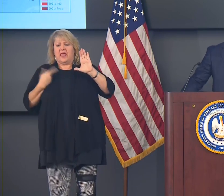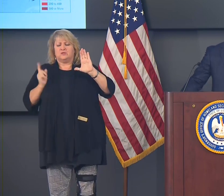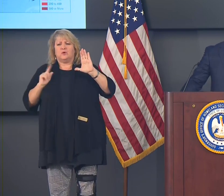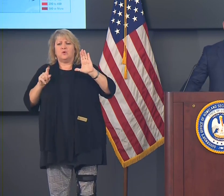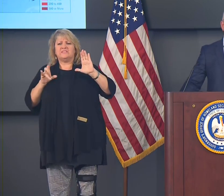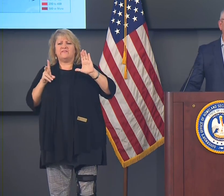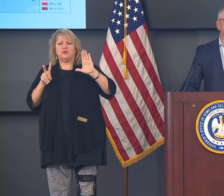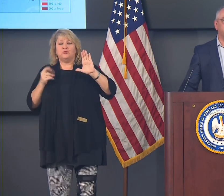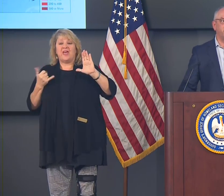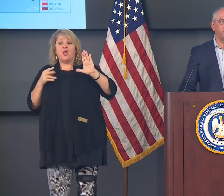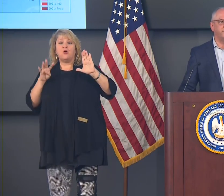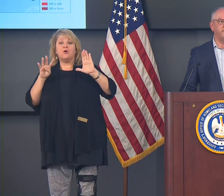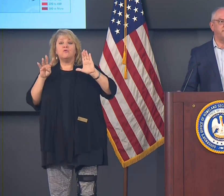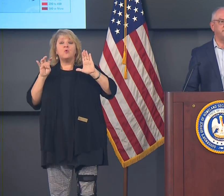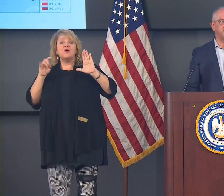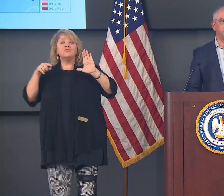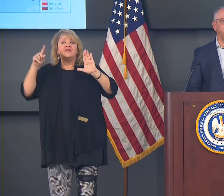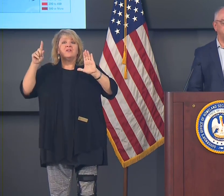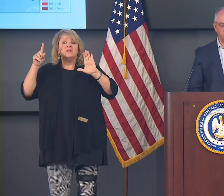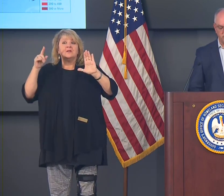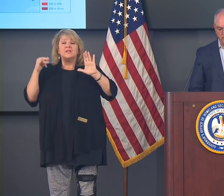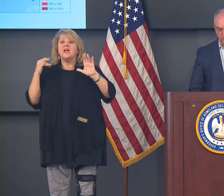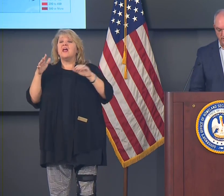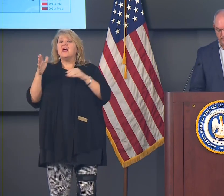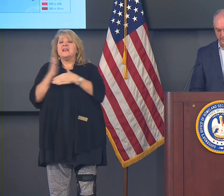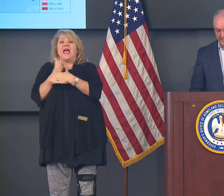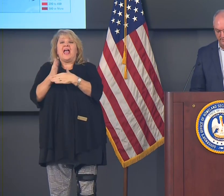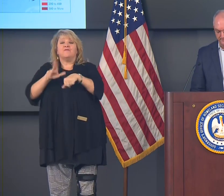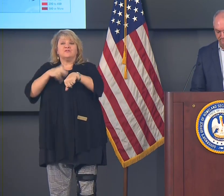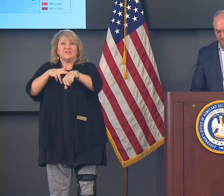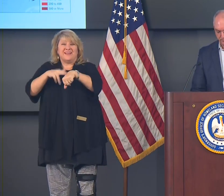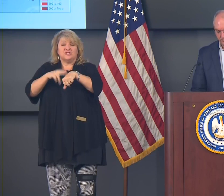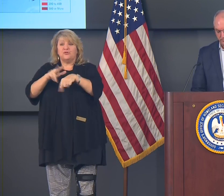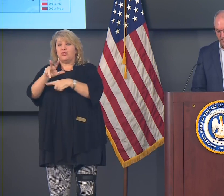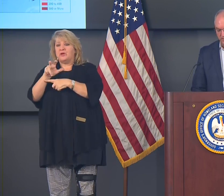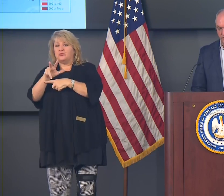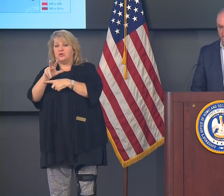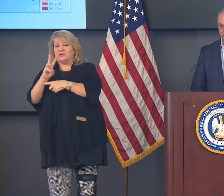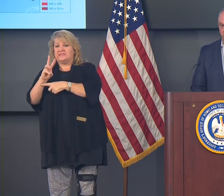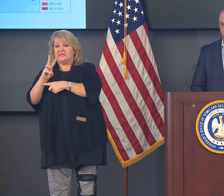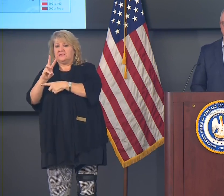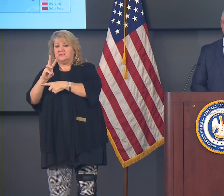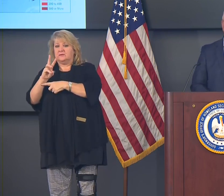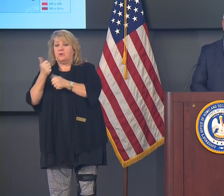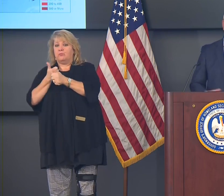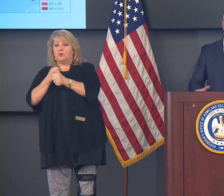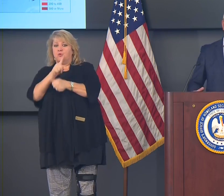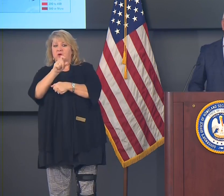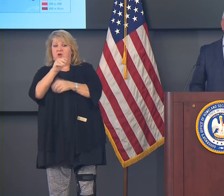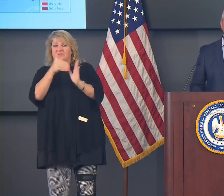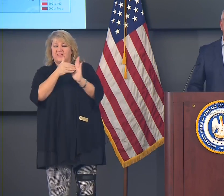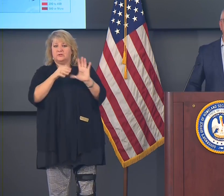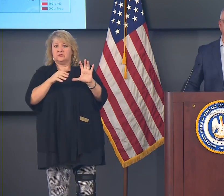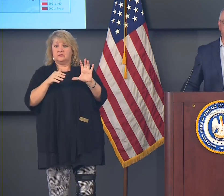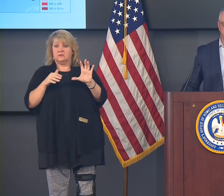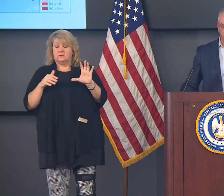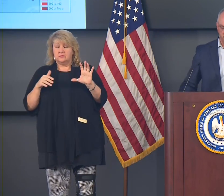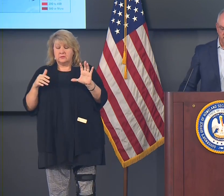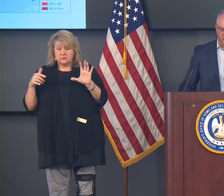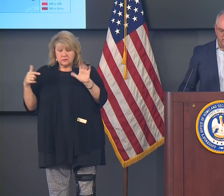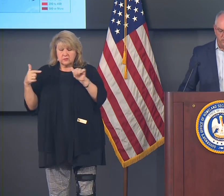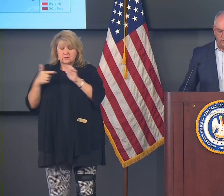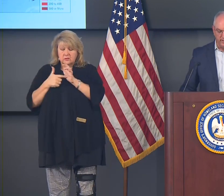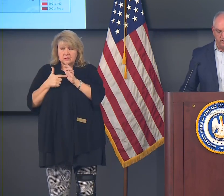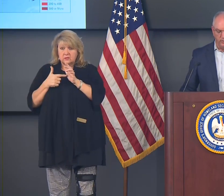The national average right now is 356 cases per 100,000. So this is the first week in many, many weeks